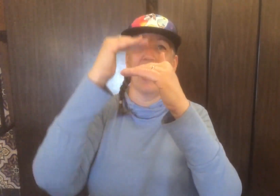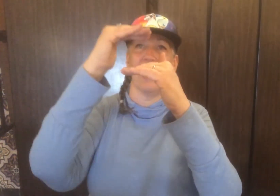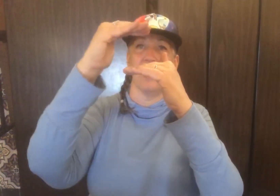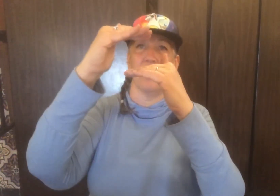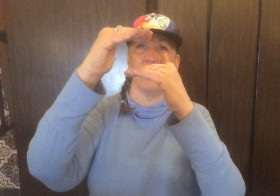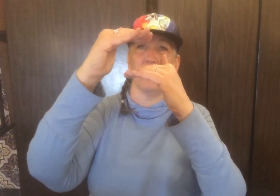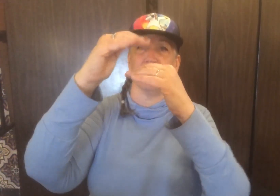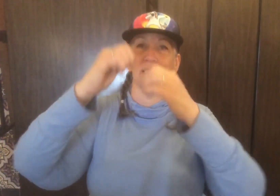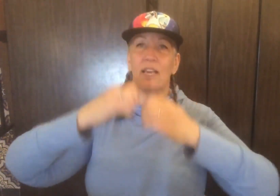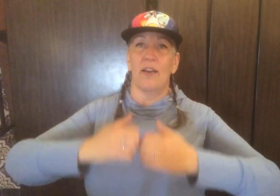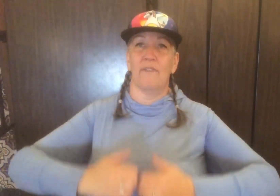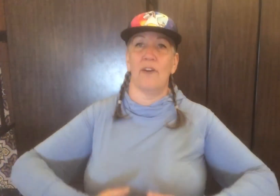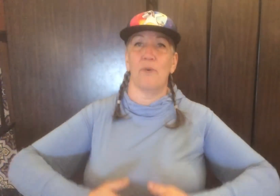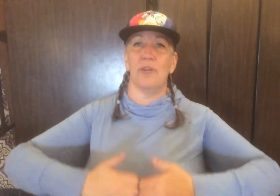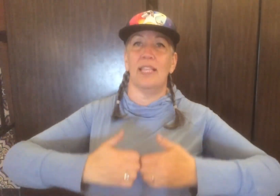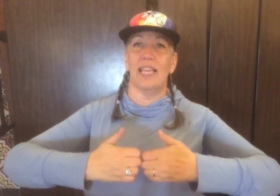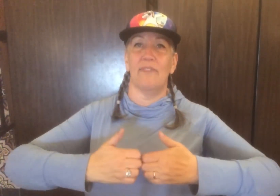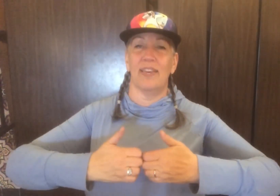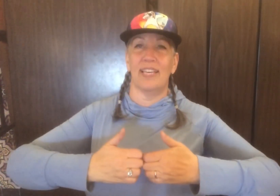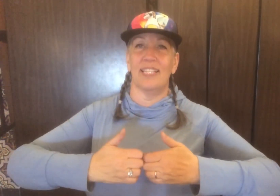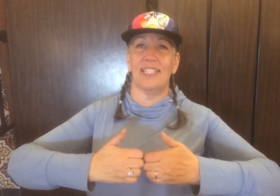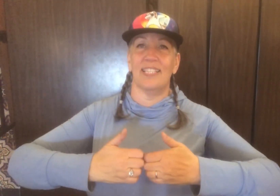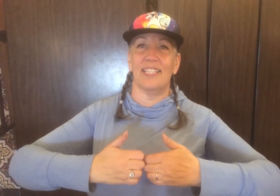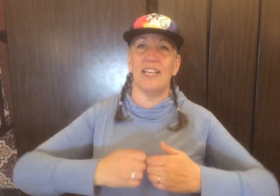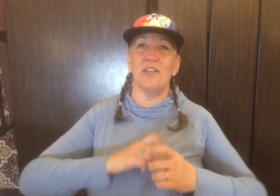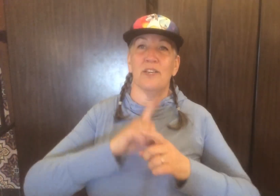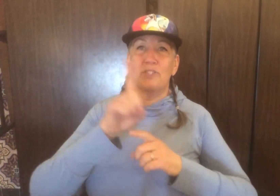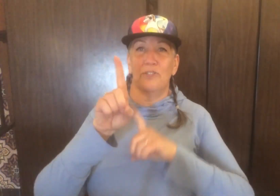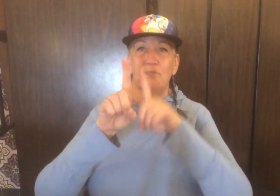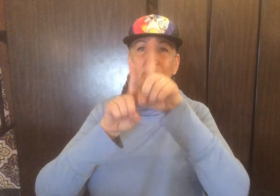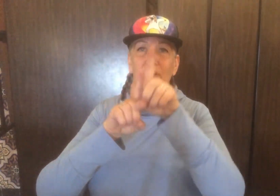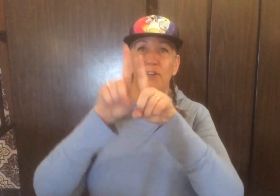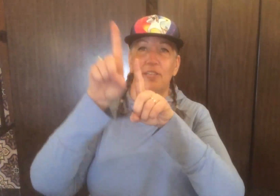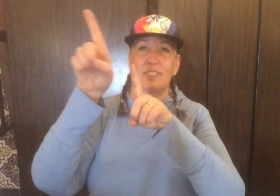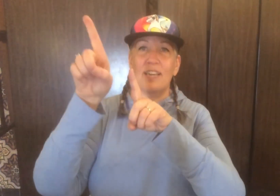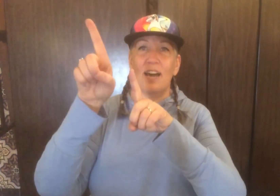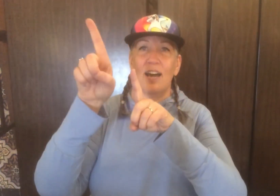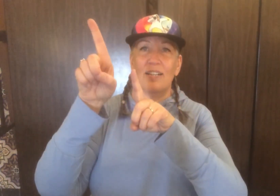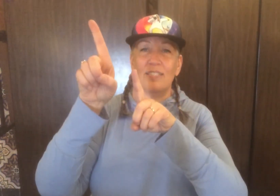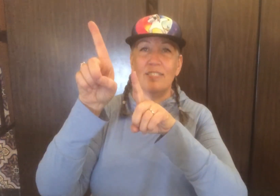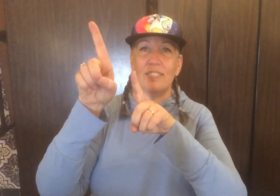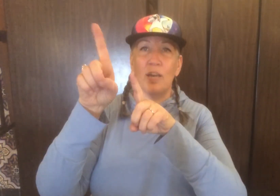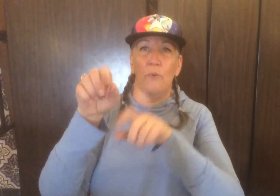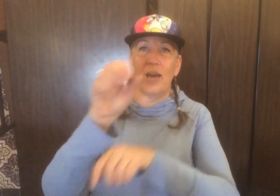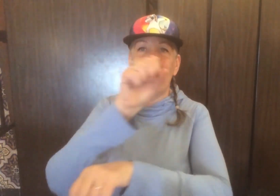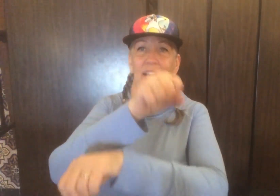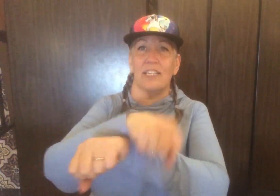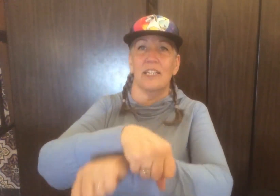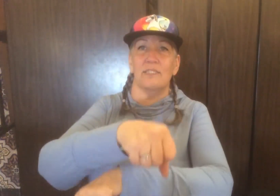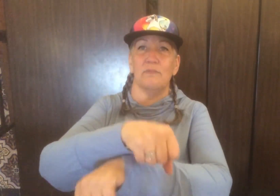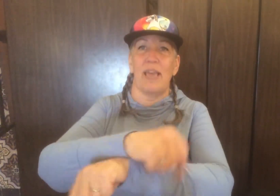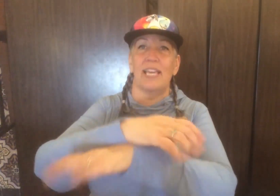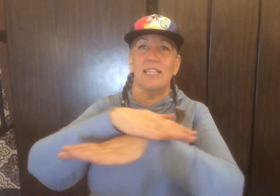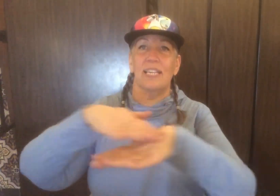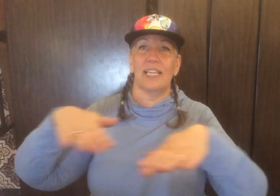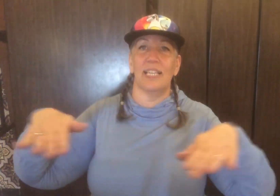hopes for a living Shooting for the stars when I couldn't make a killing